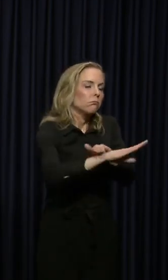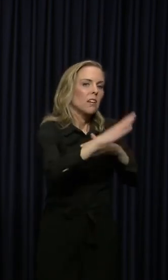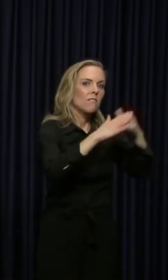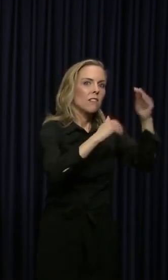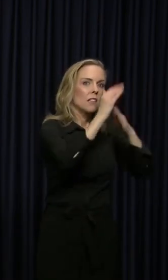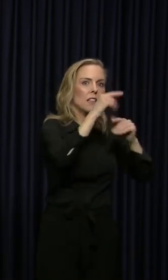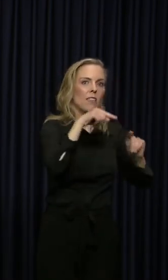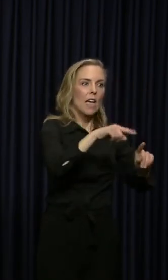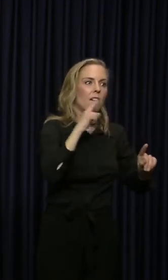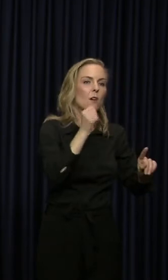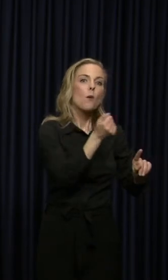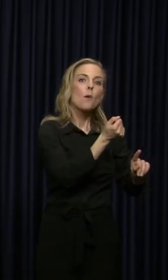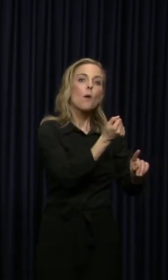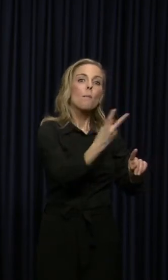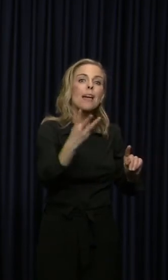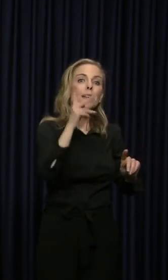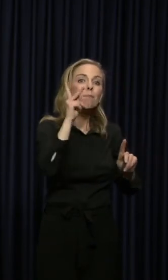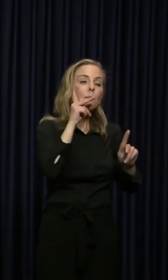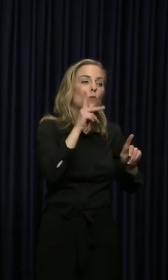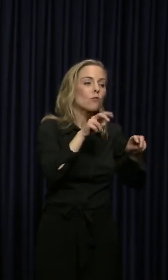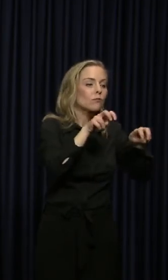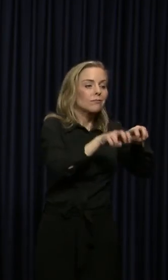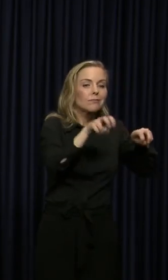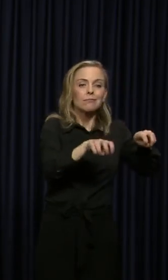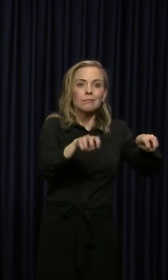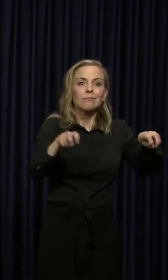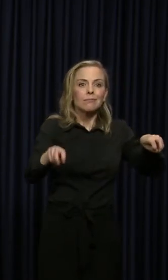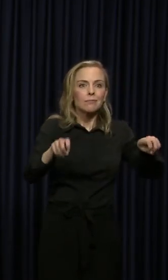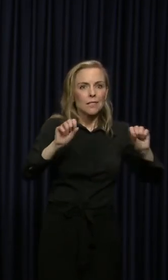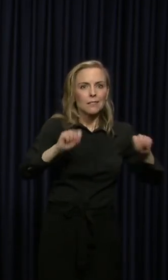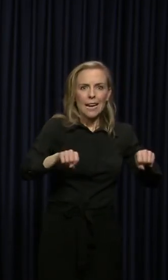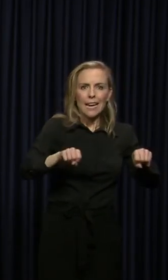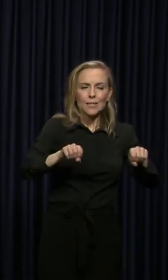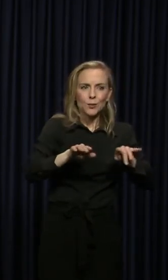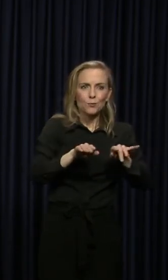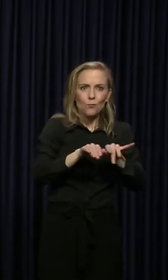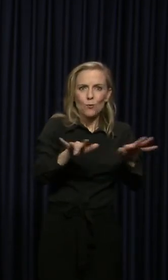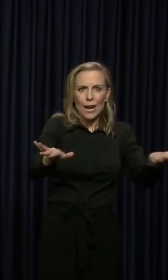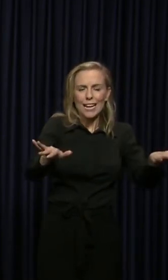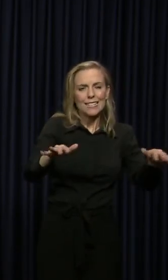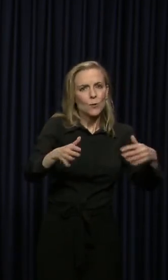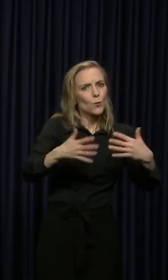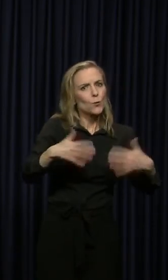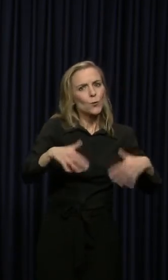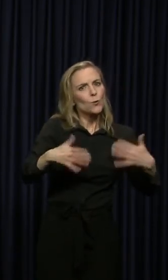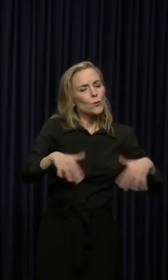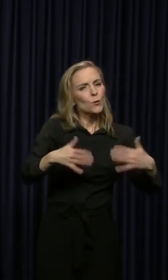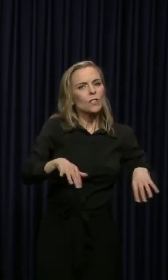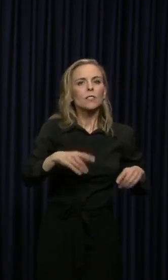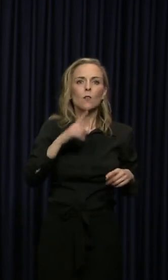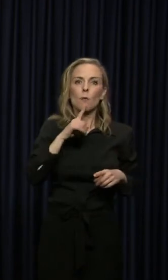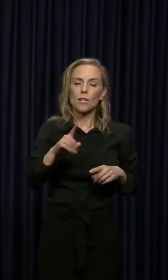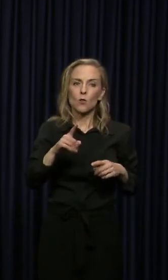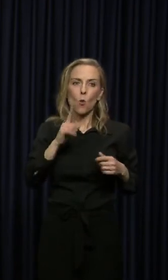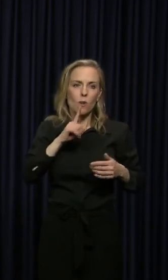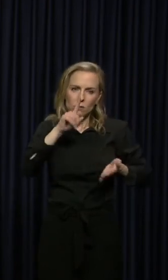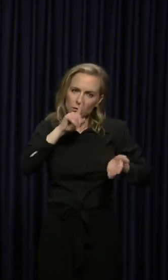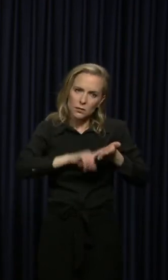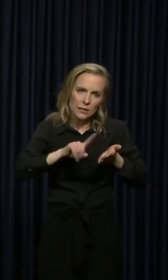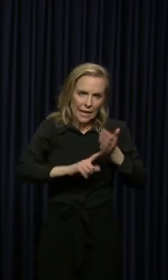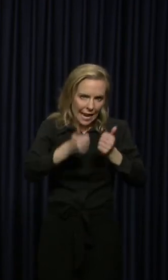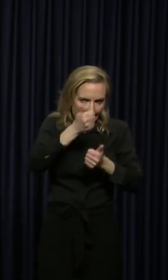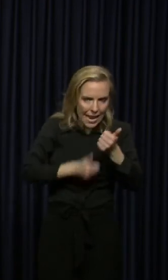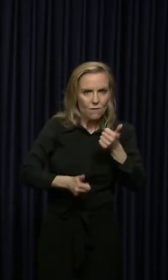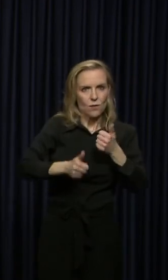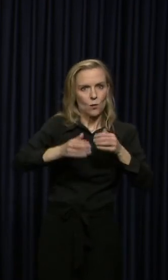people are being served at one time, it could spread through. But we want to make sure we get down to the bottom of this and that each and every person